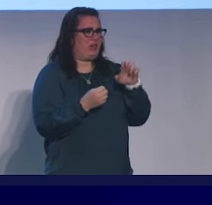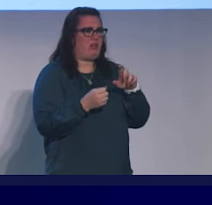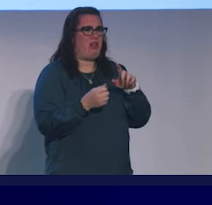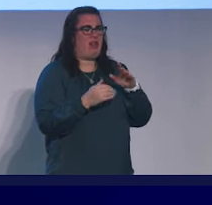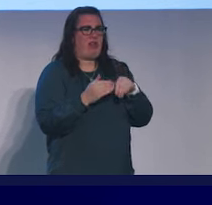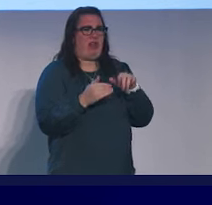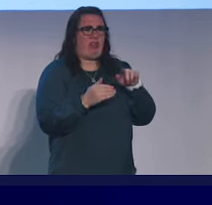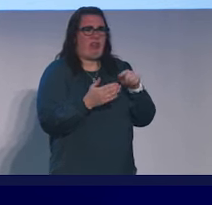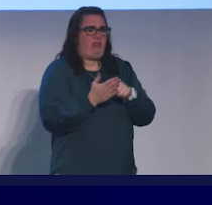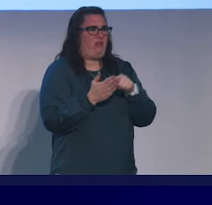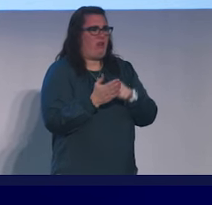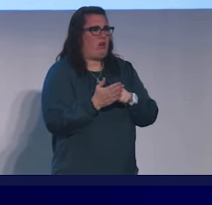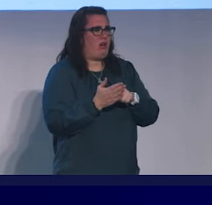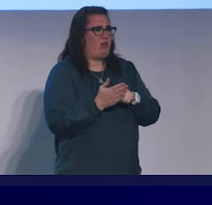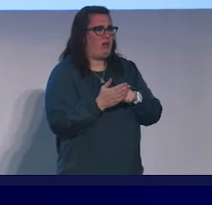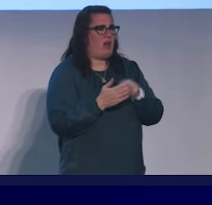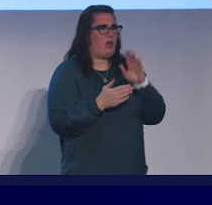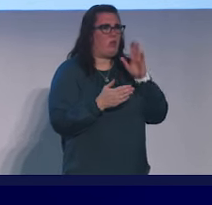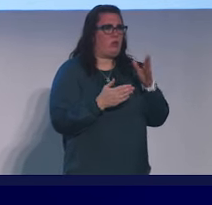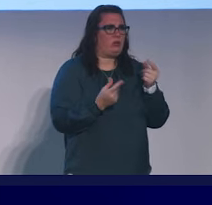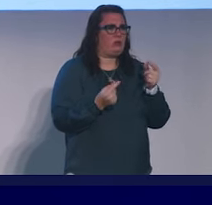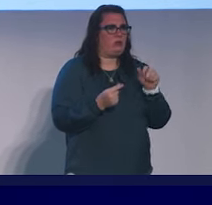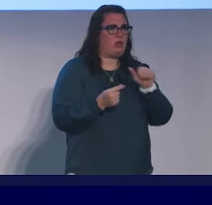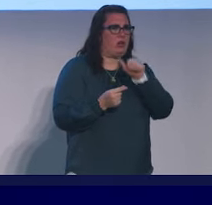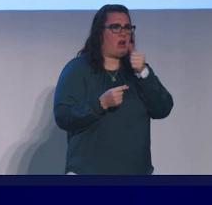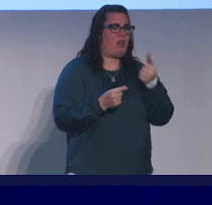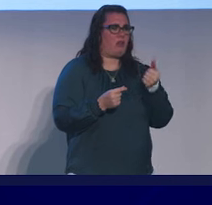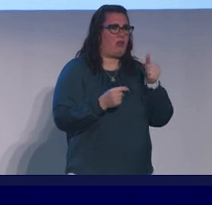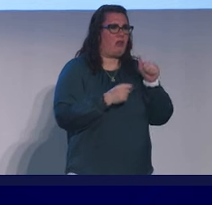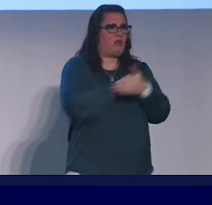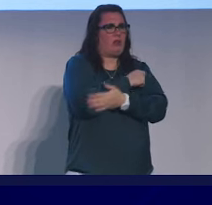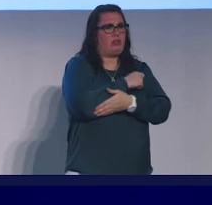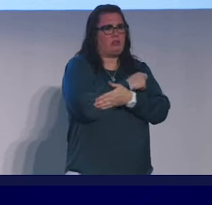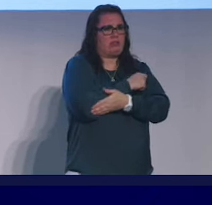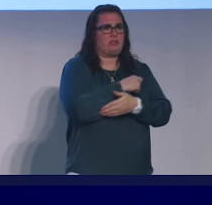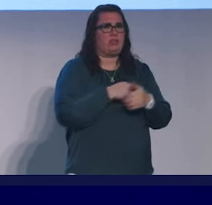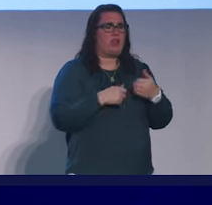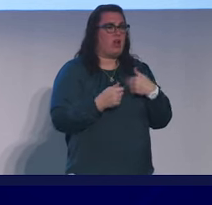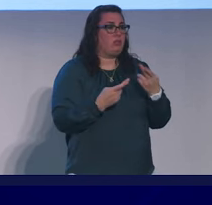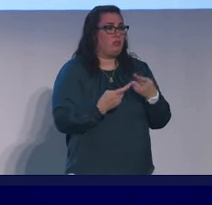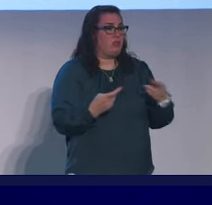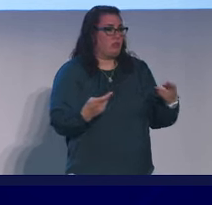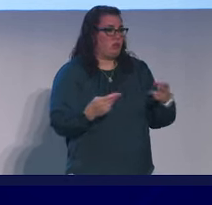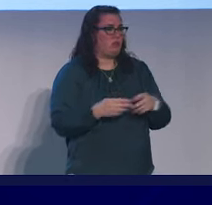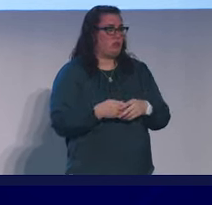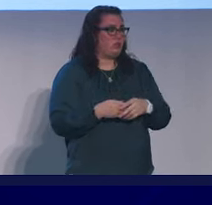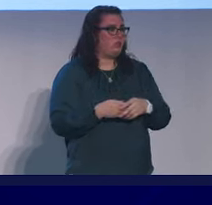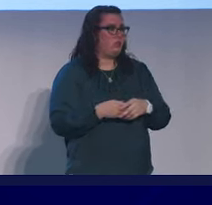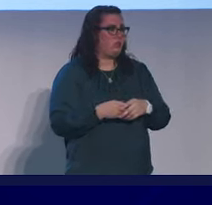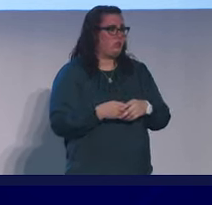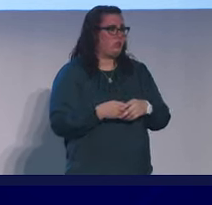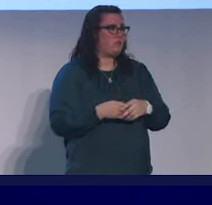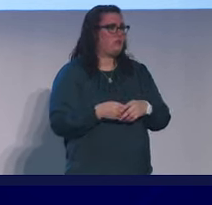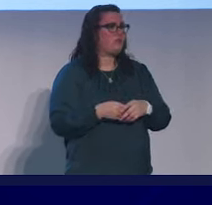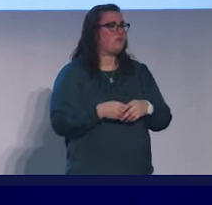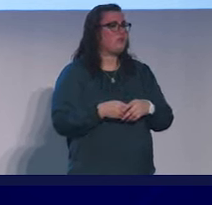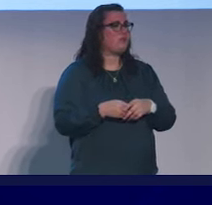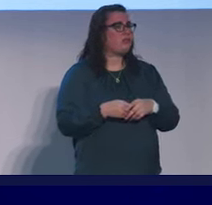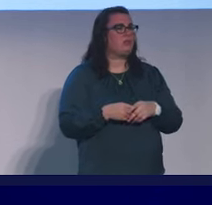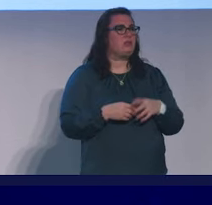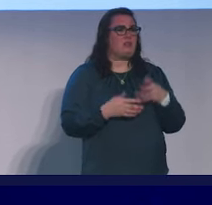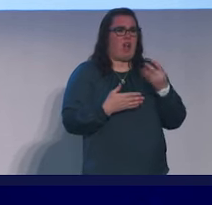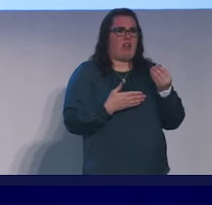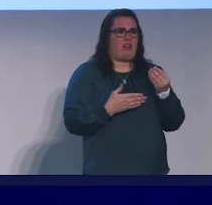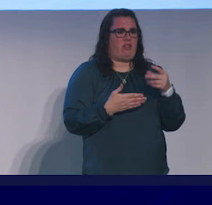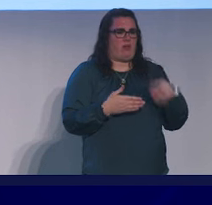to do and that they would be doing in any other industrialized country, in any other country that has the resources in place to make it be otherwise. The out-of